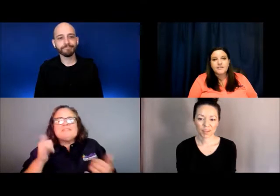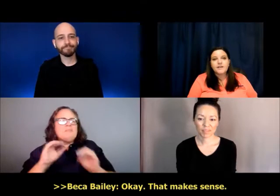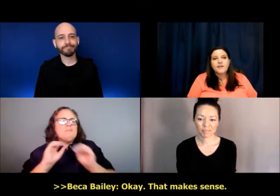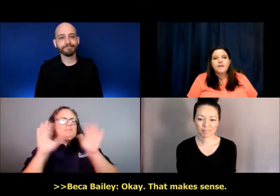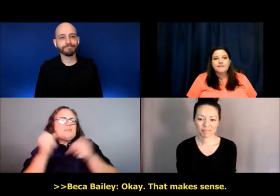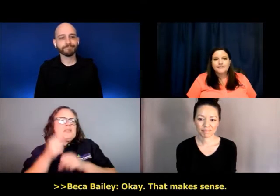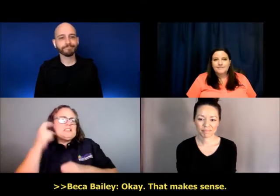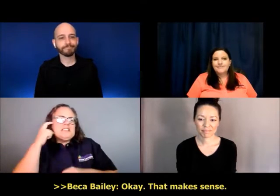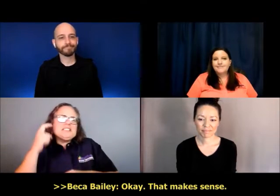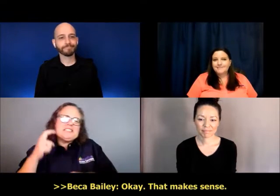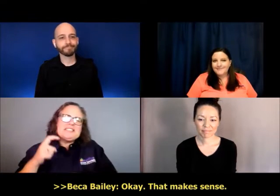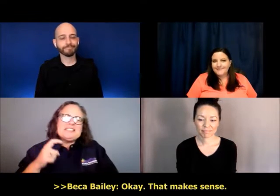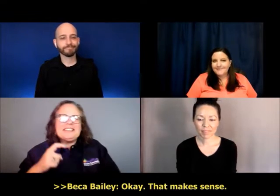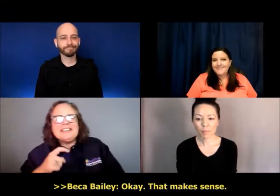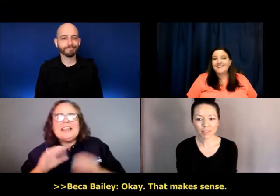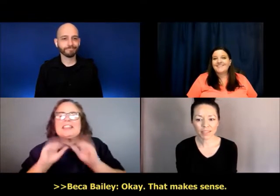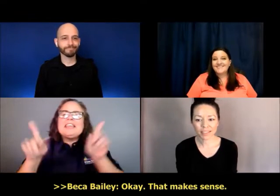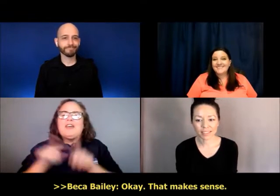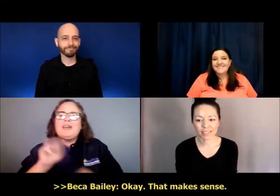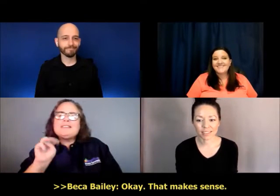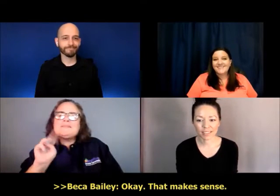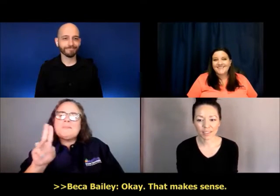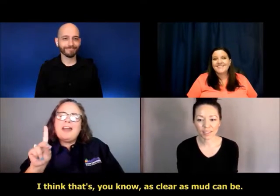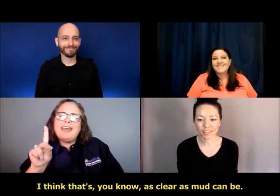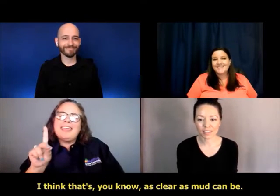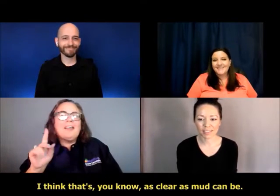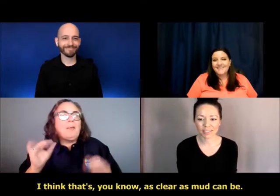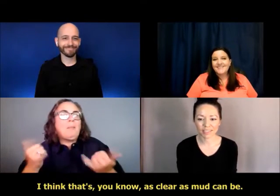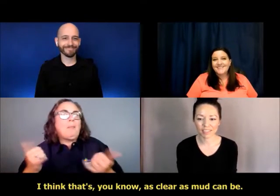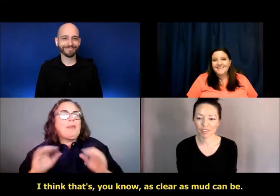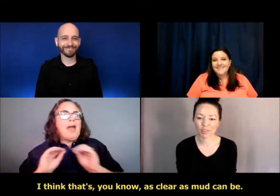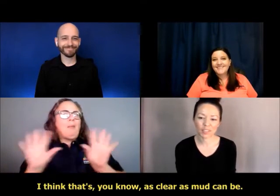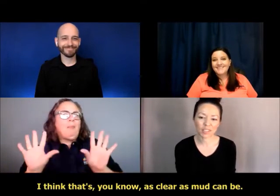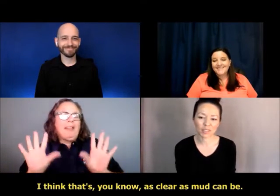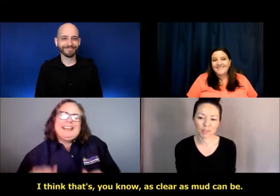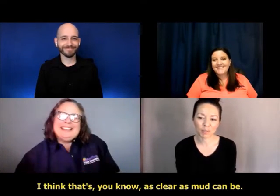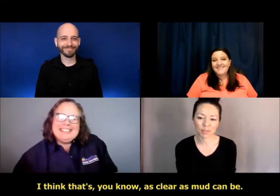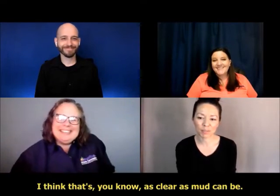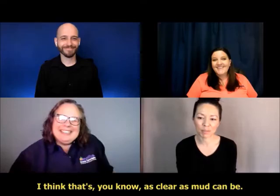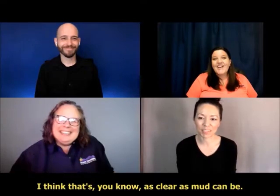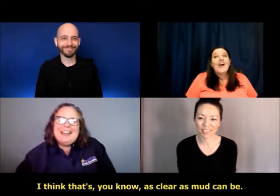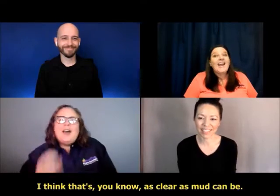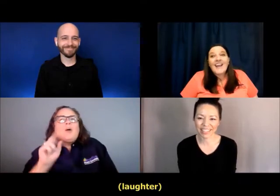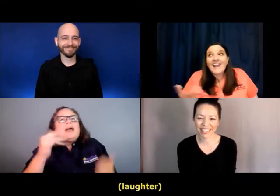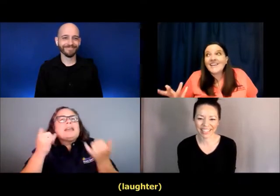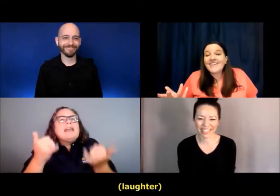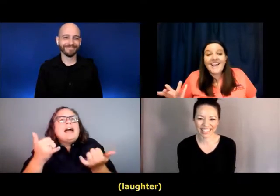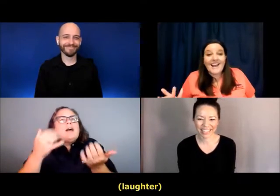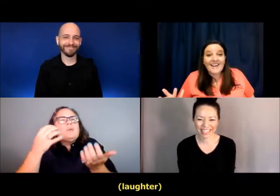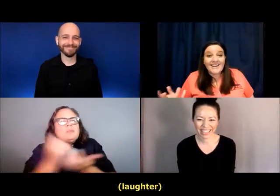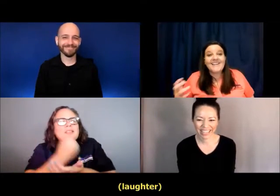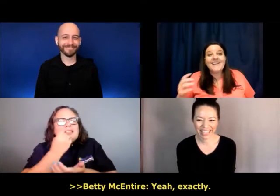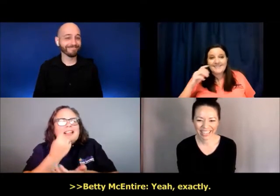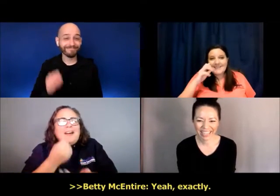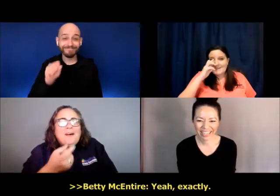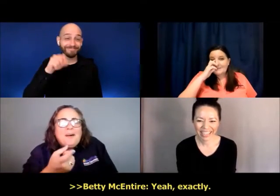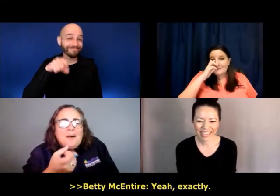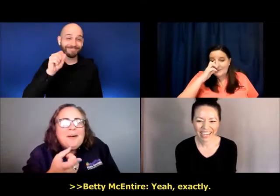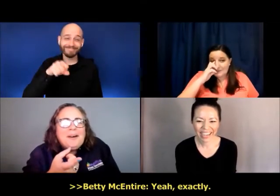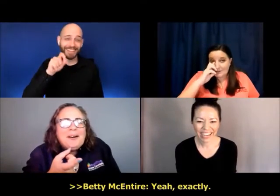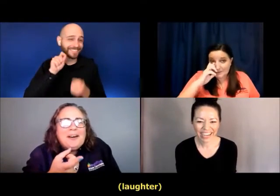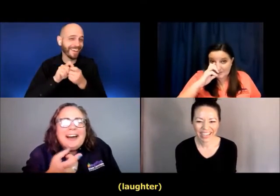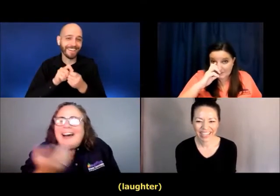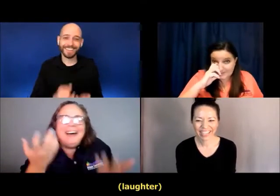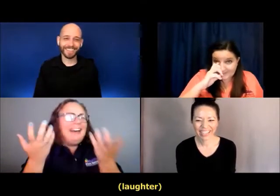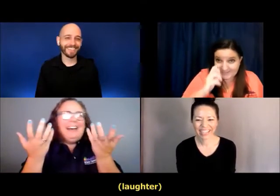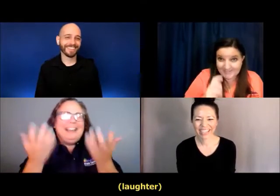Okay. That makes sense. I think that's, you know, as clear as mud can be. Yeah, exactly.